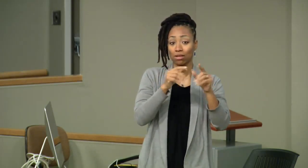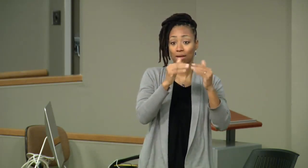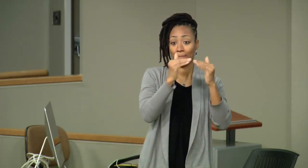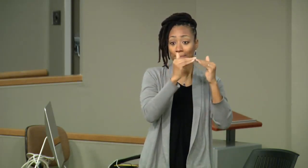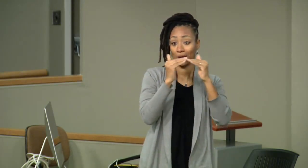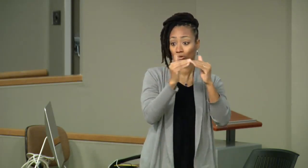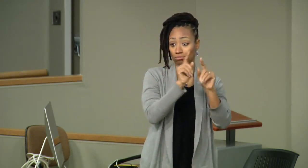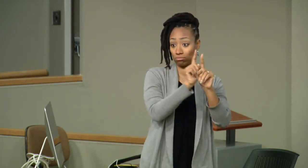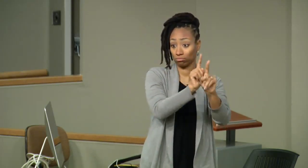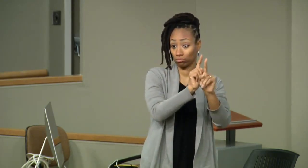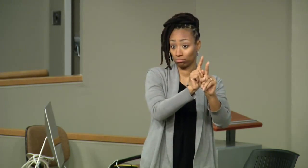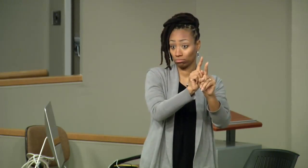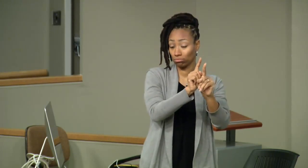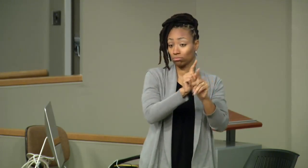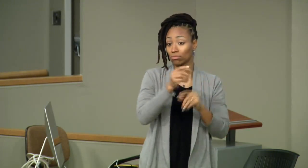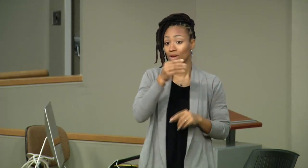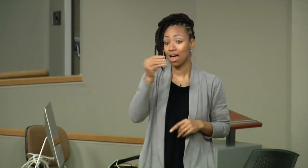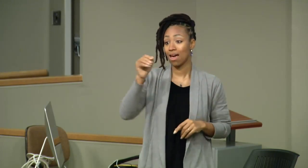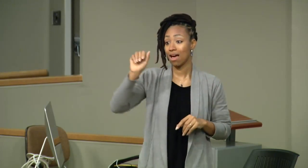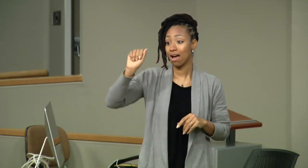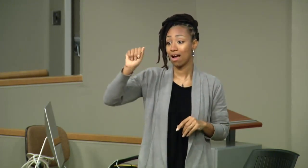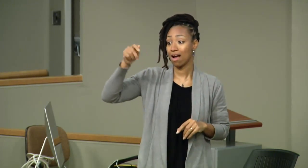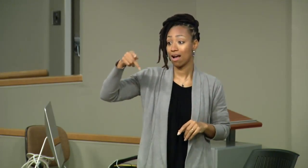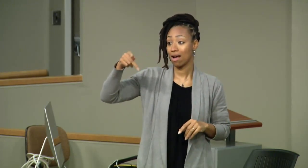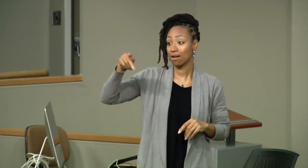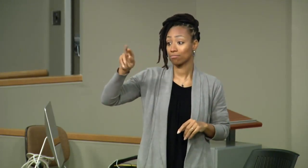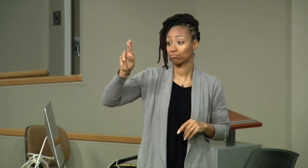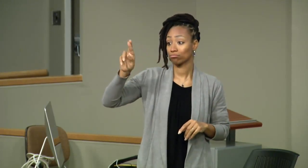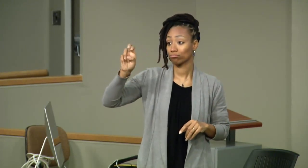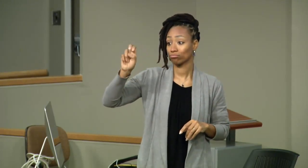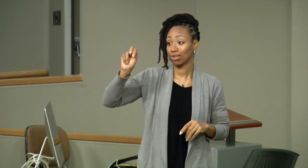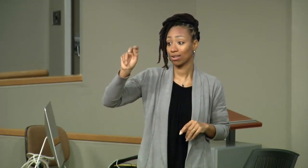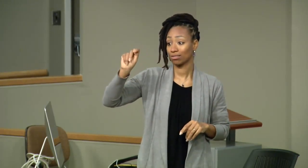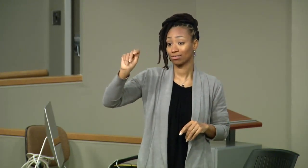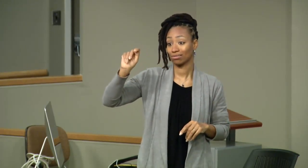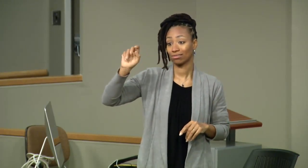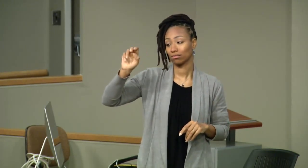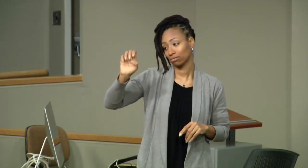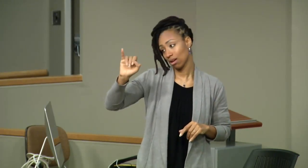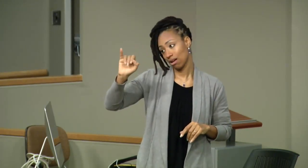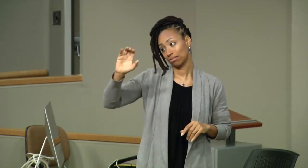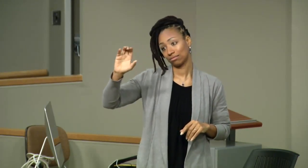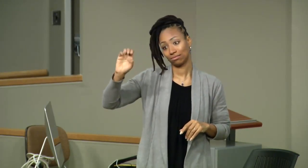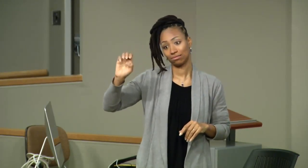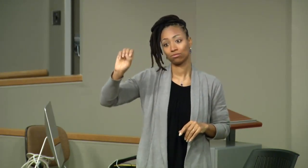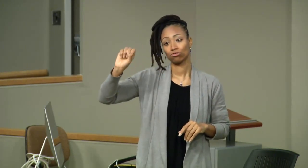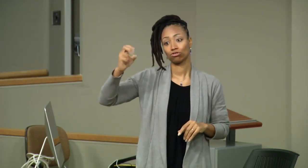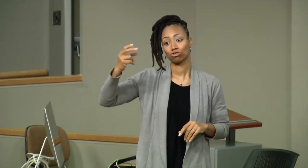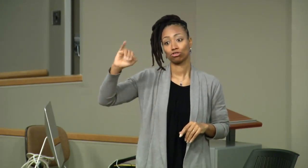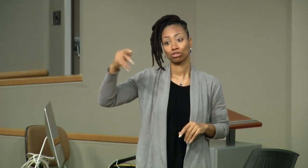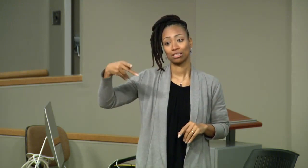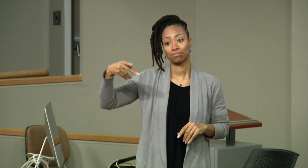There are two words that are typically used as we have this conversation. One is mentorship and the other one is apprenticeship.